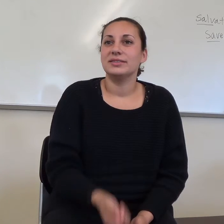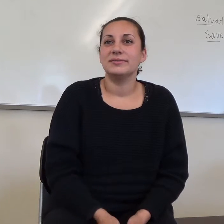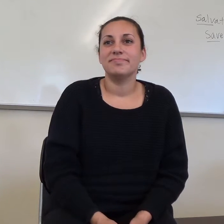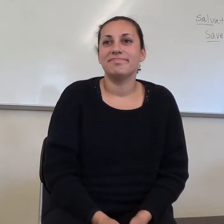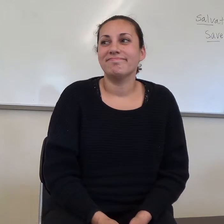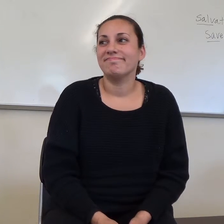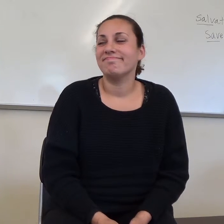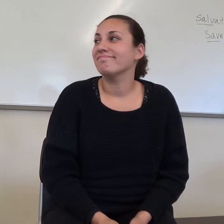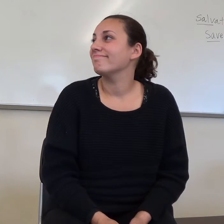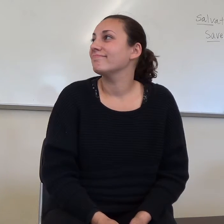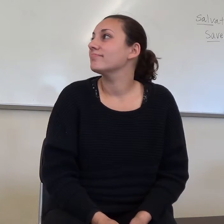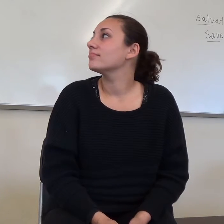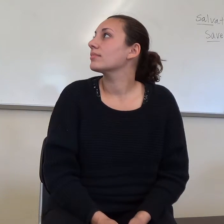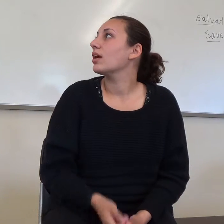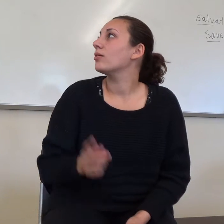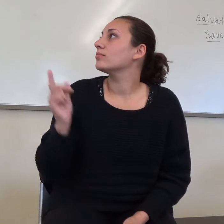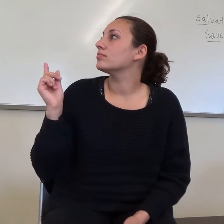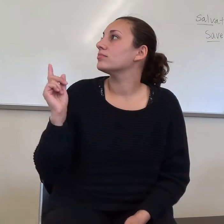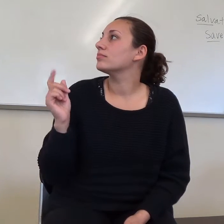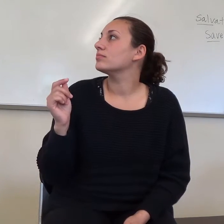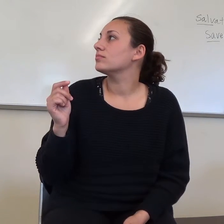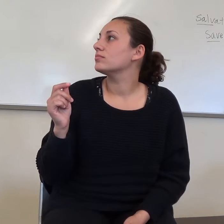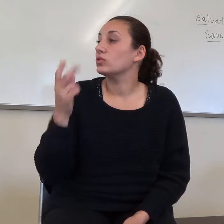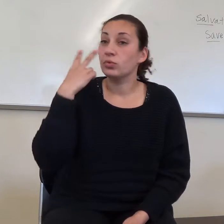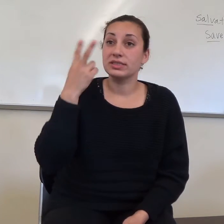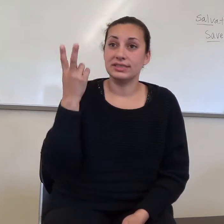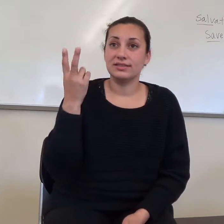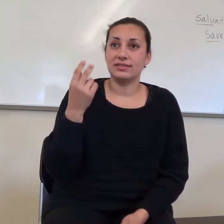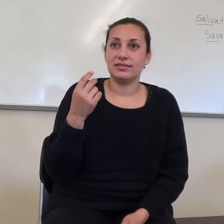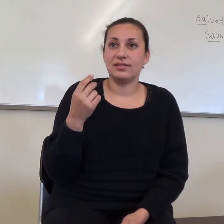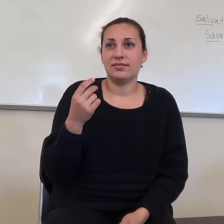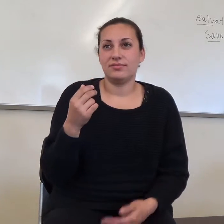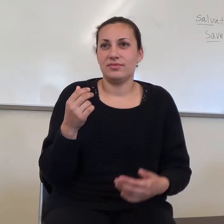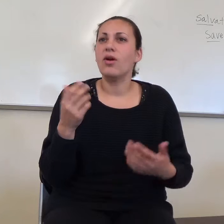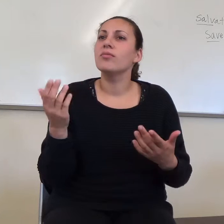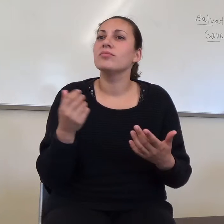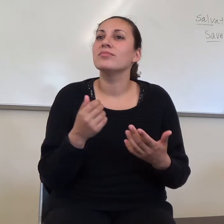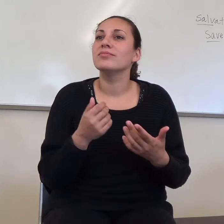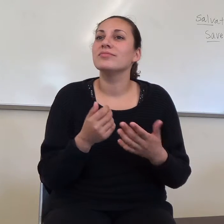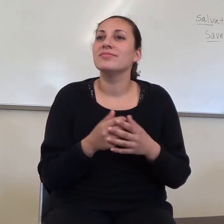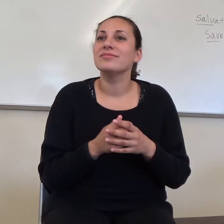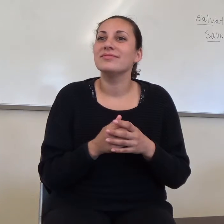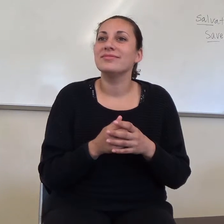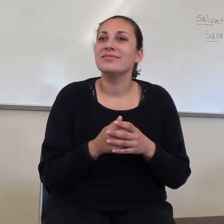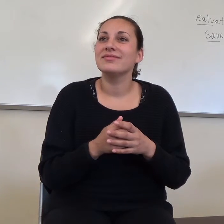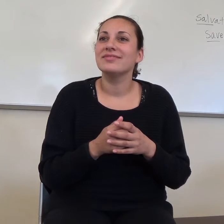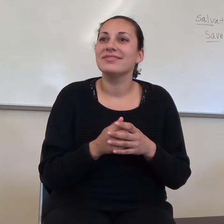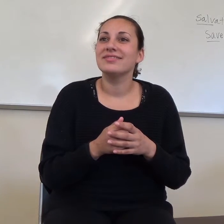account. Yeah, now that we see that that's a list of two things, government and nonprofits.